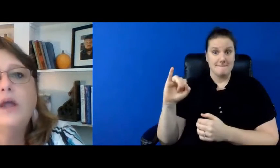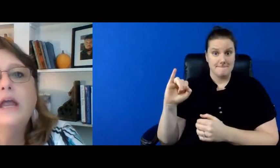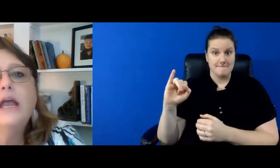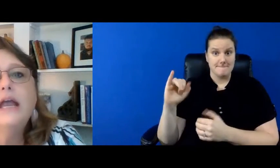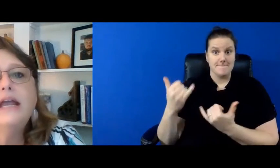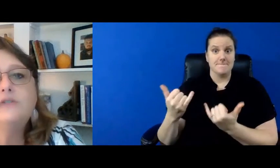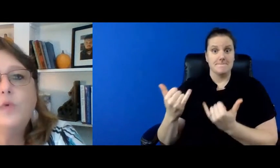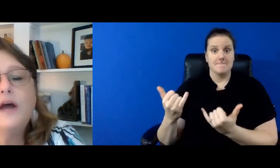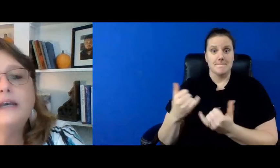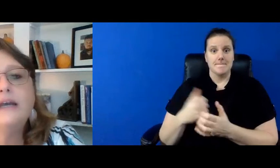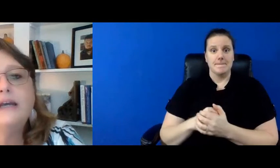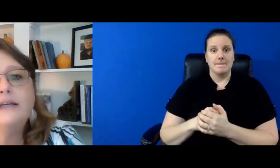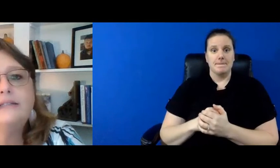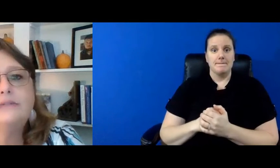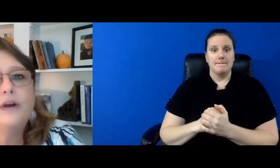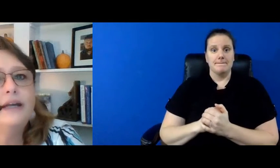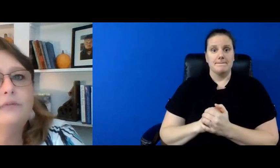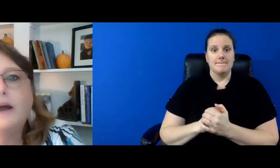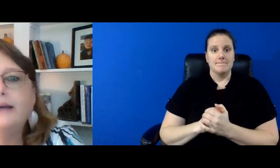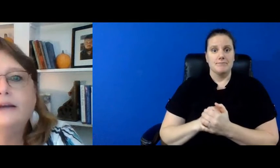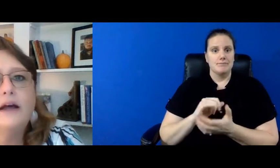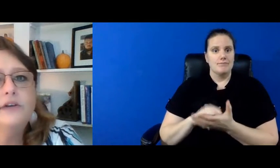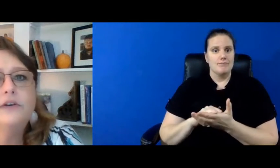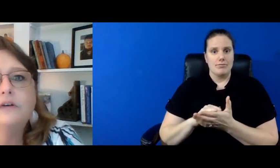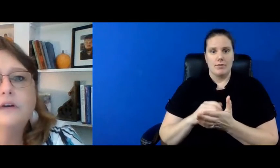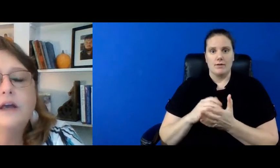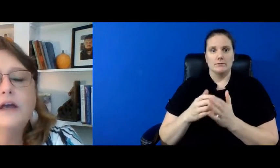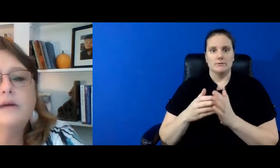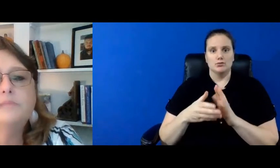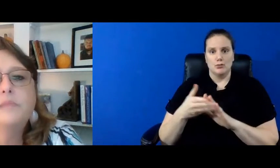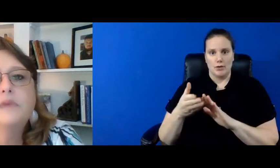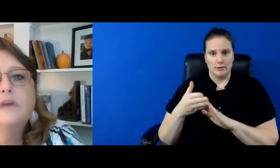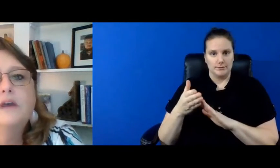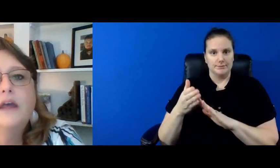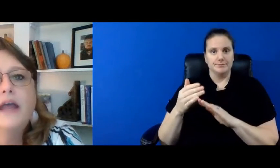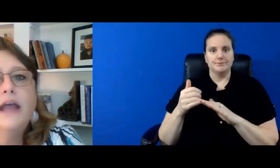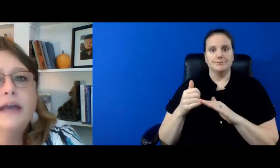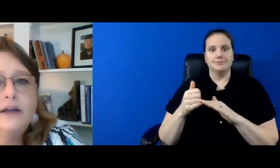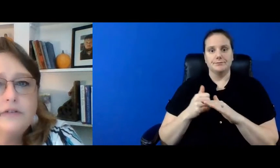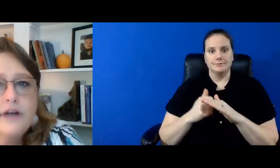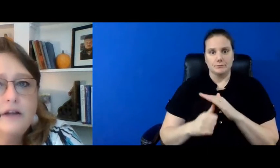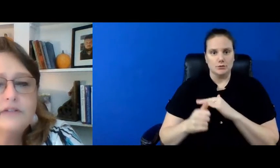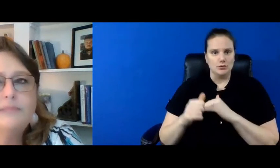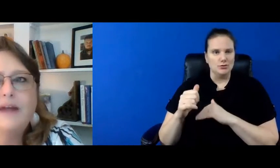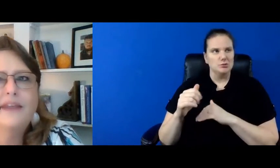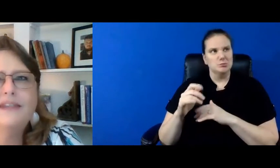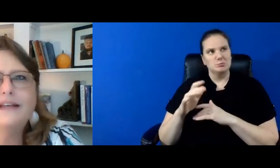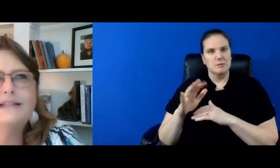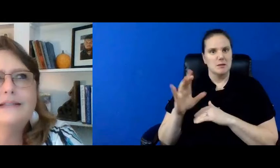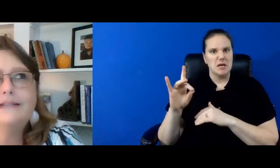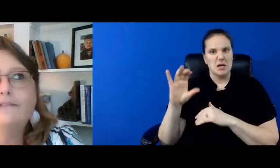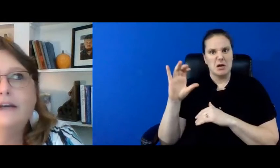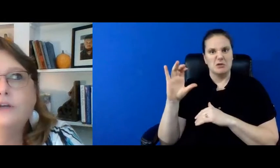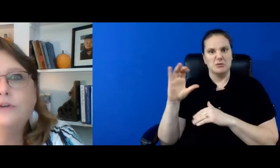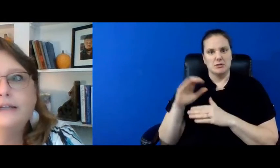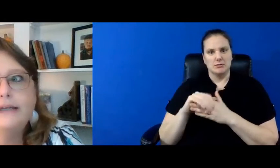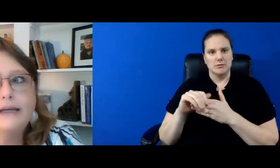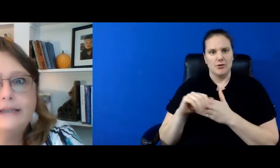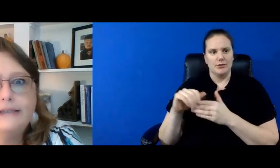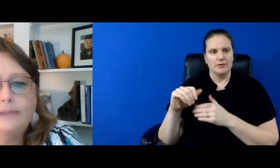right now is what is running right under um 800 a month i think it's